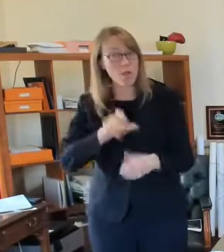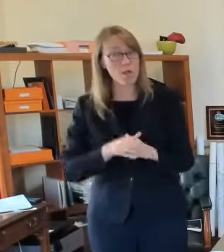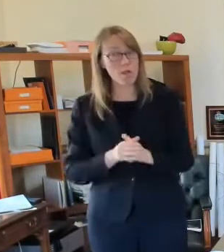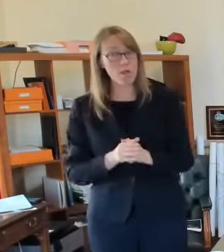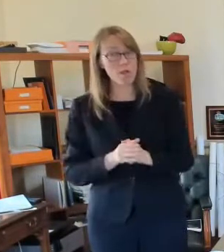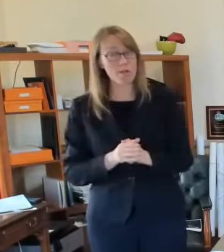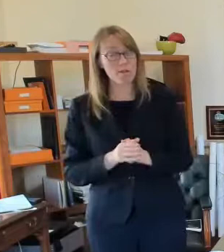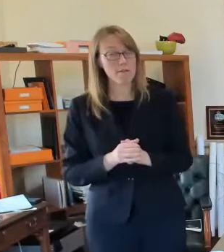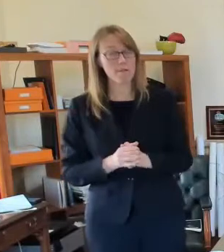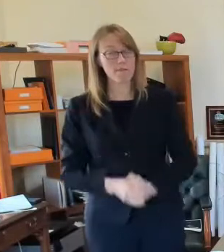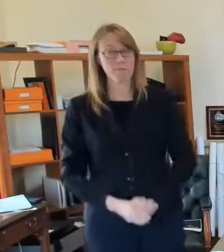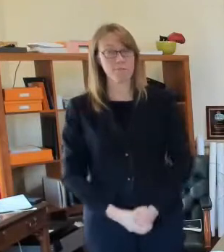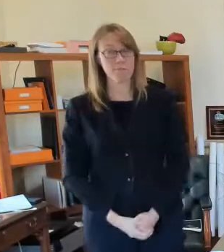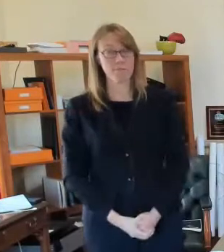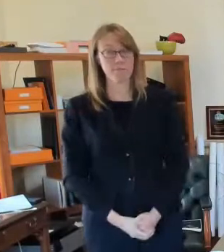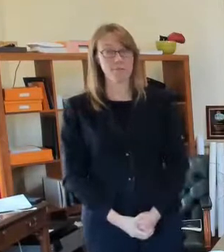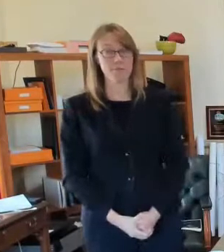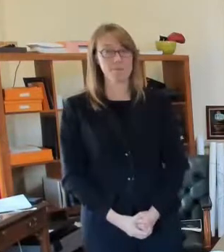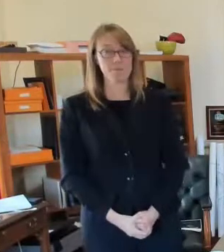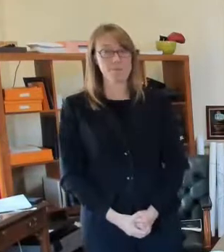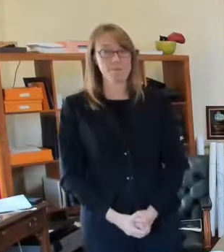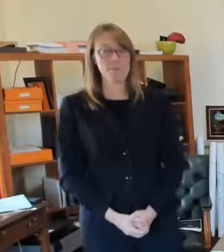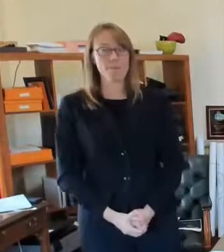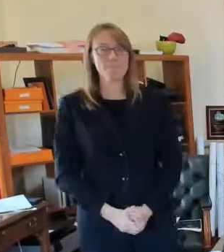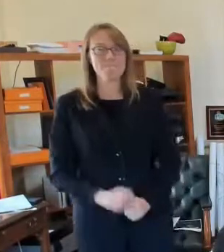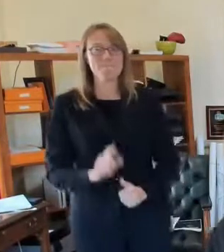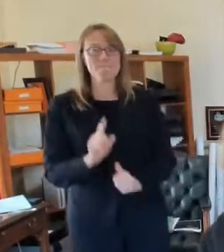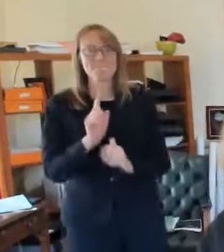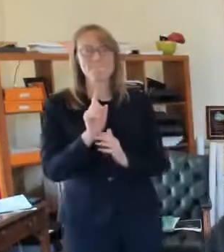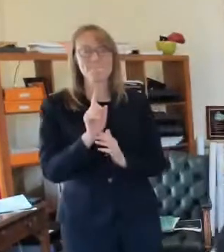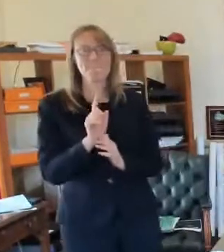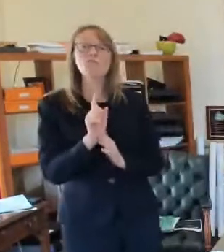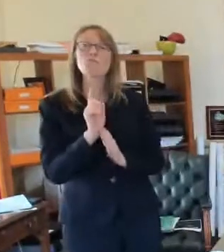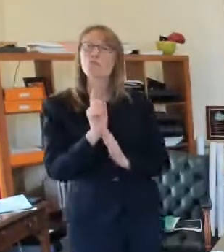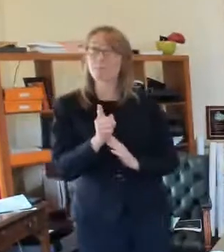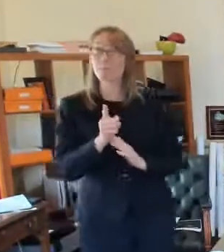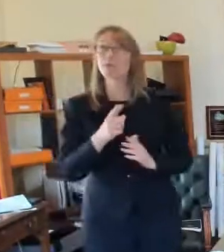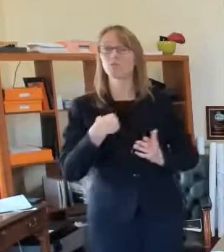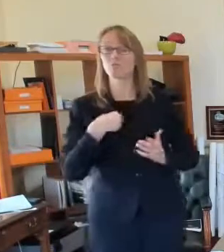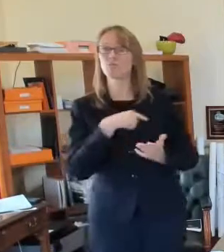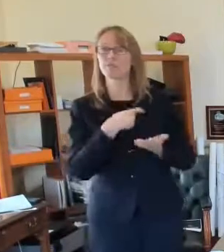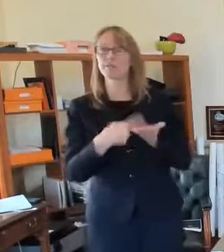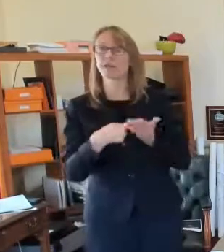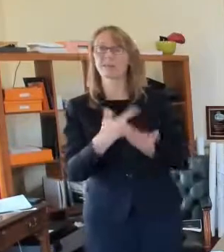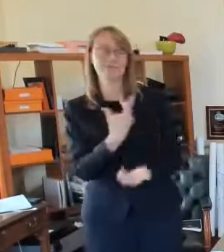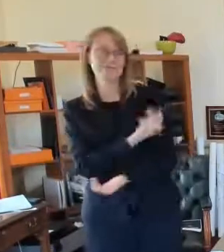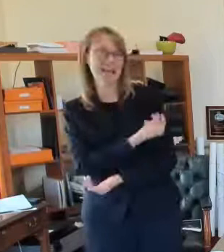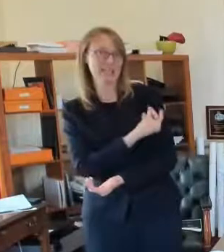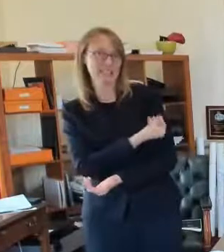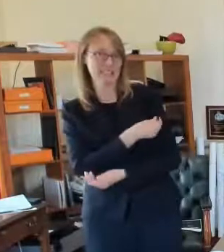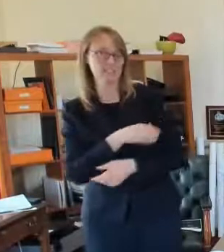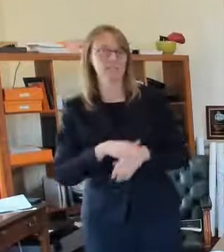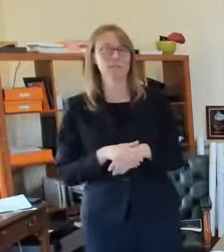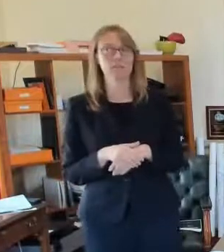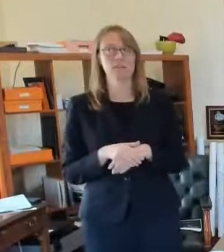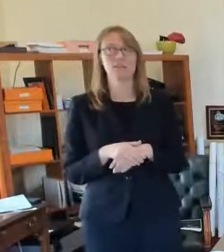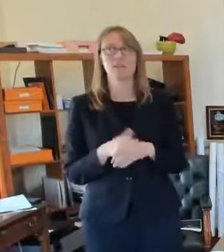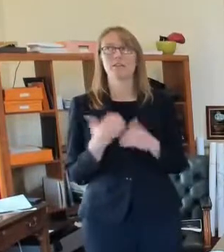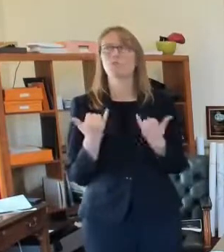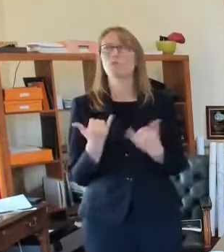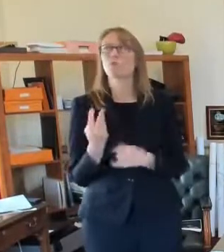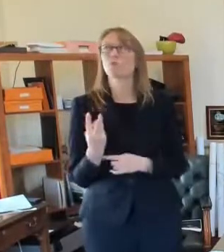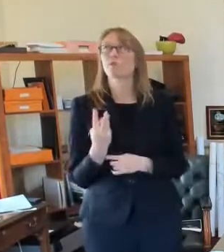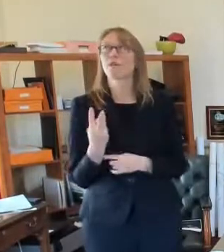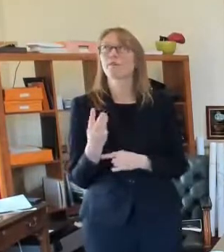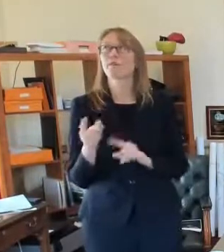let me talk about the vaccine for a minute today's wednesday it was monday when the